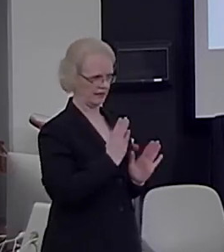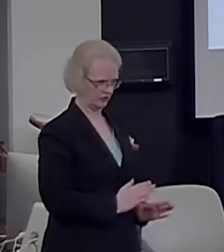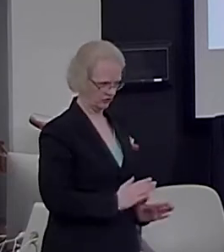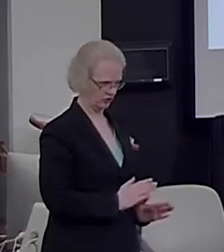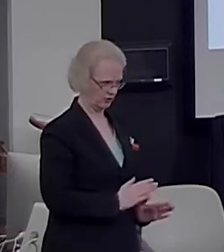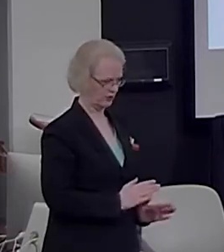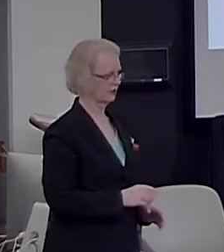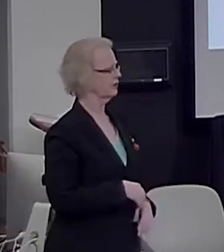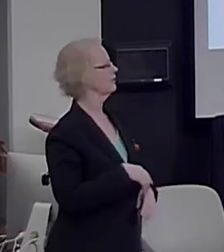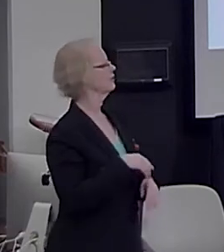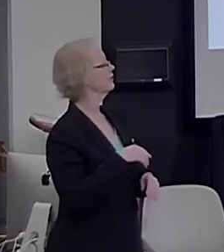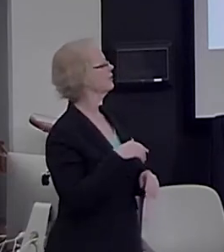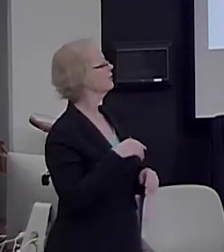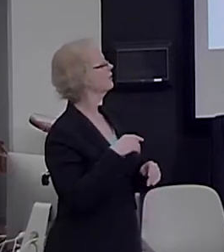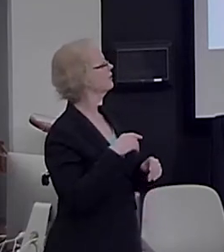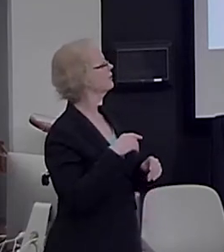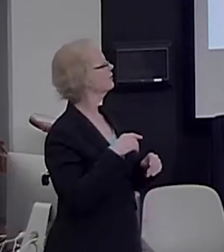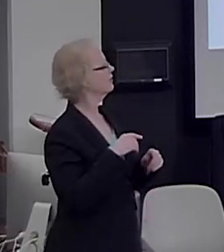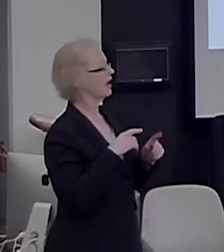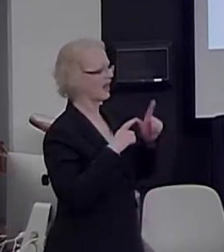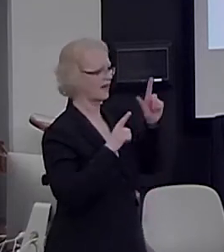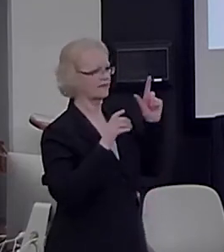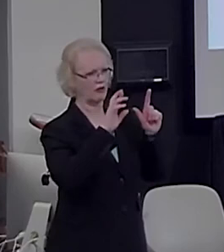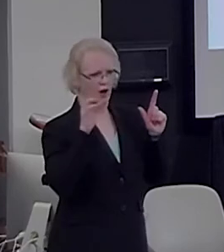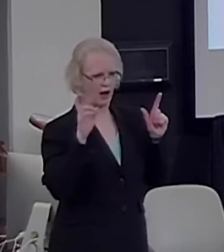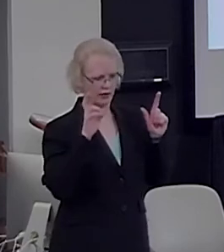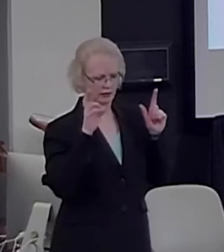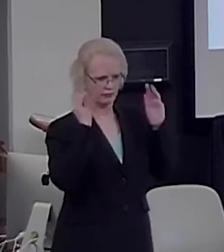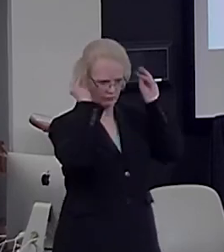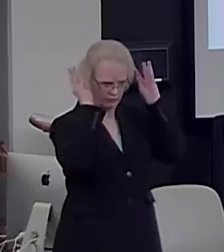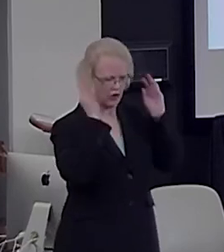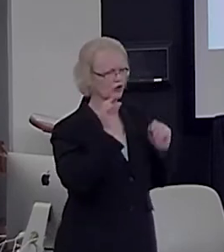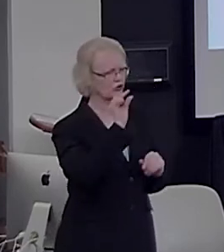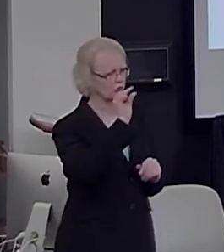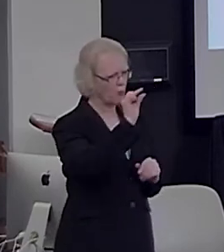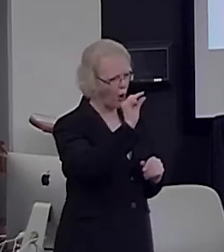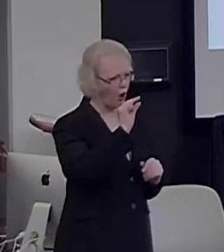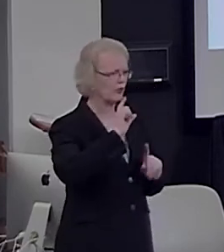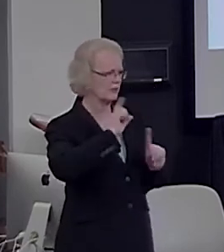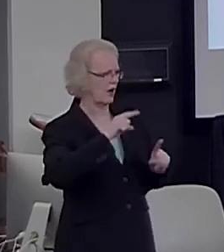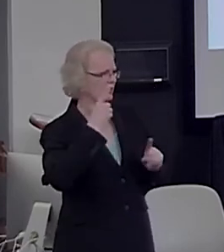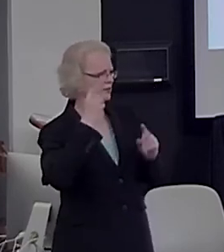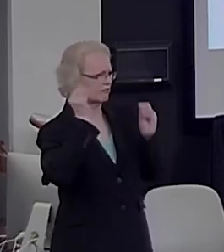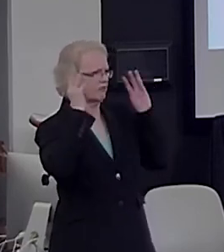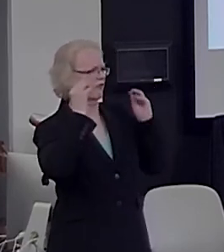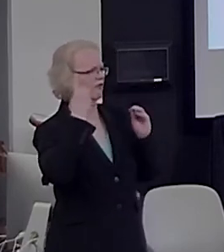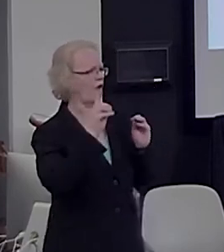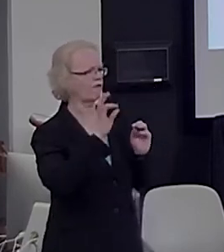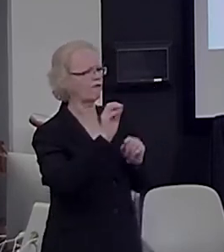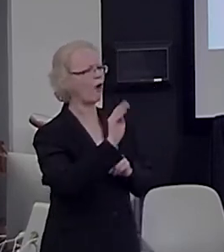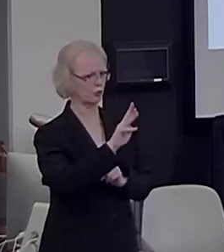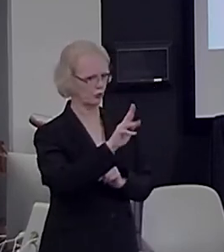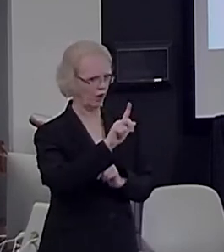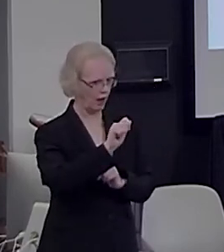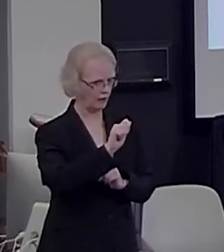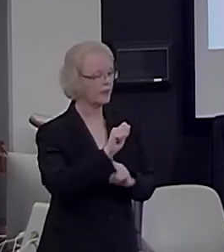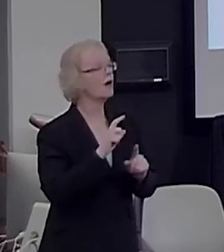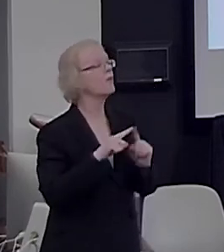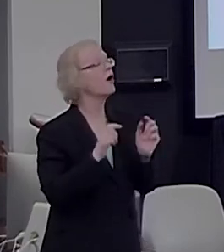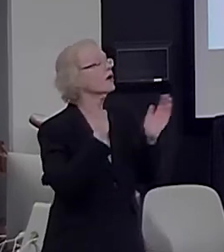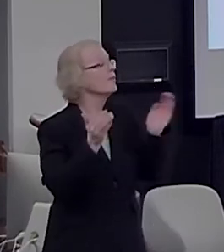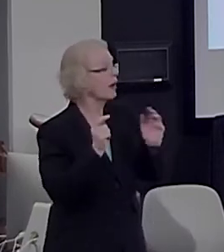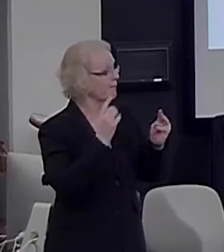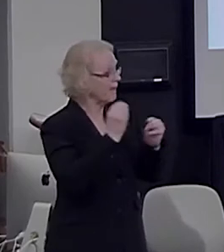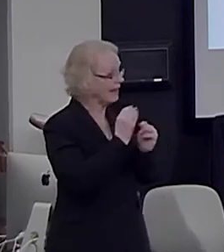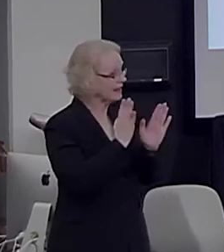left and right number-responsive areas, and a small response to formulas in green. But in mathematicians, these responses